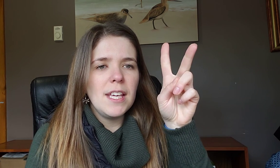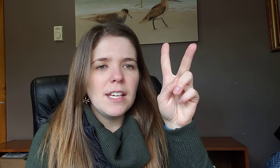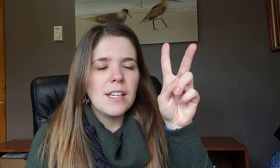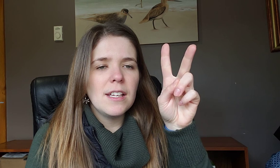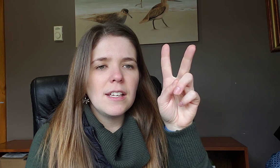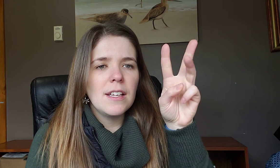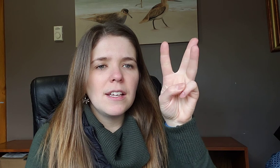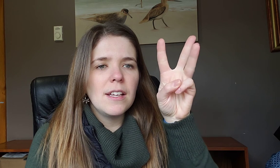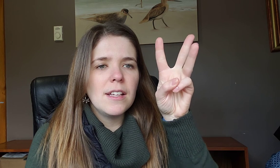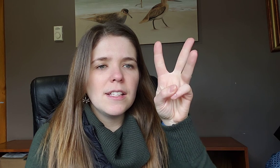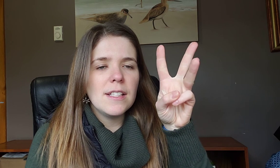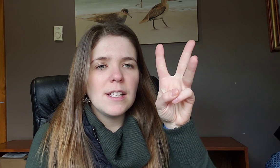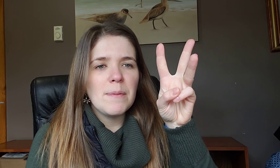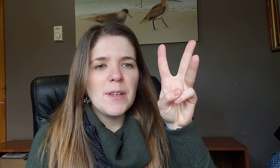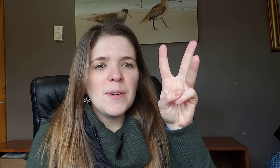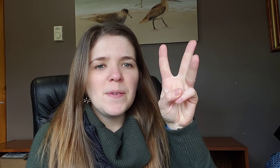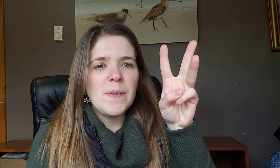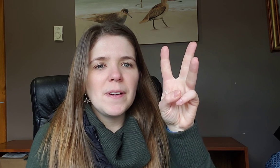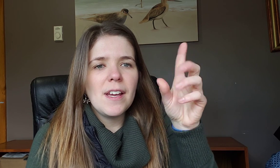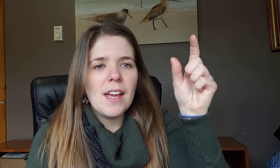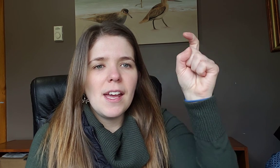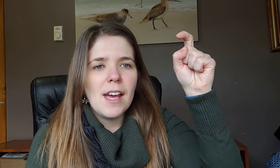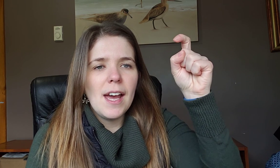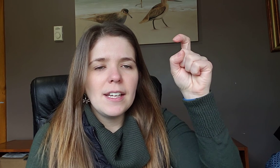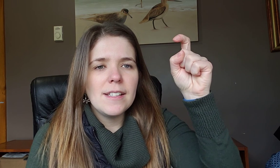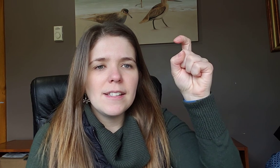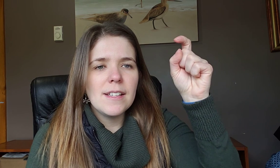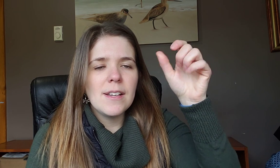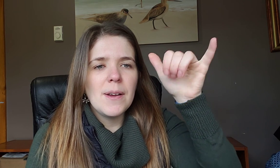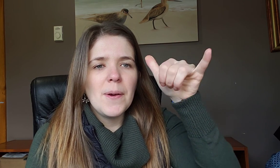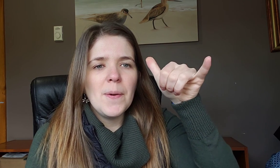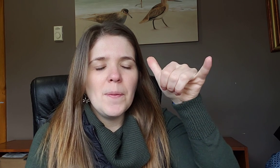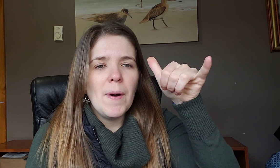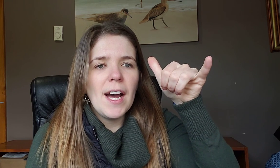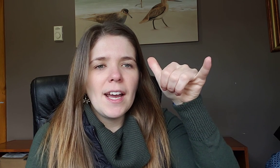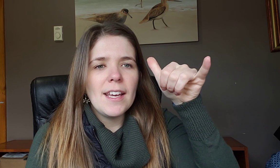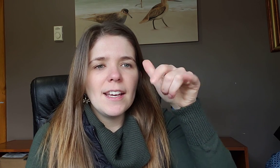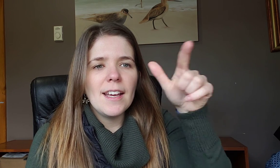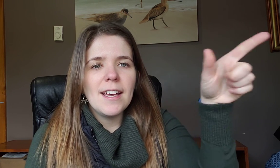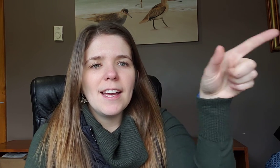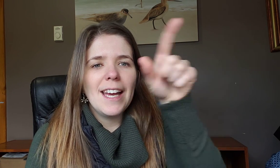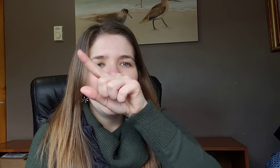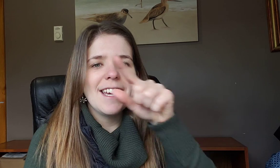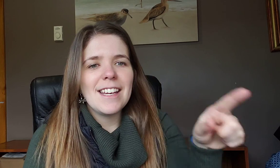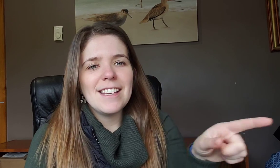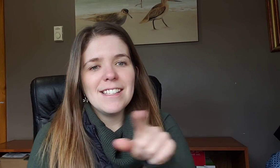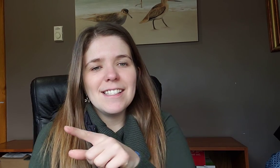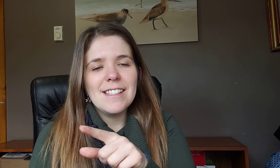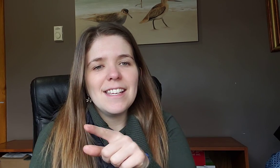W X Y and Z